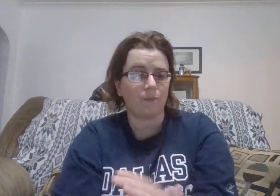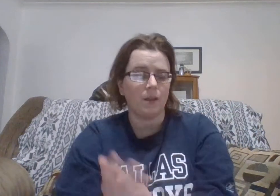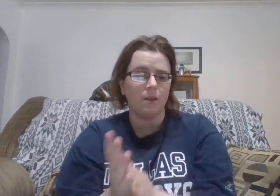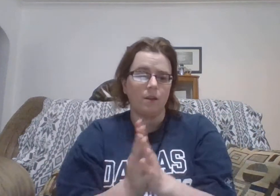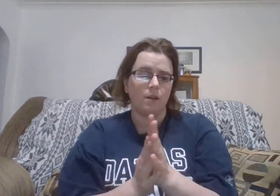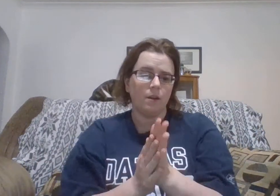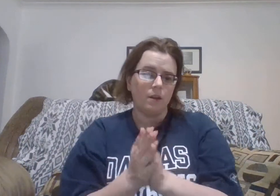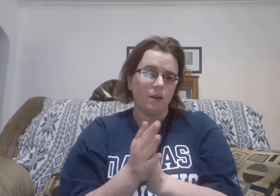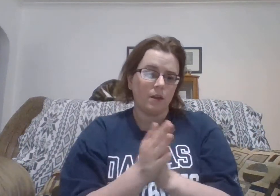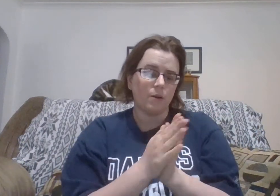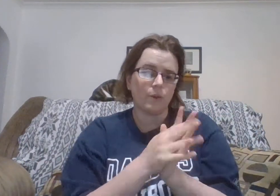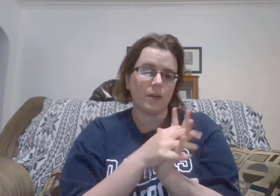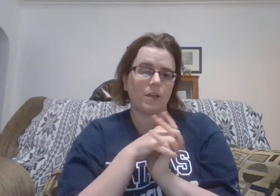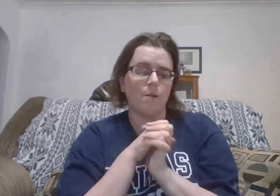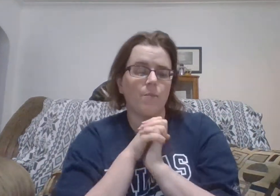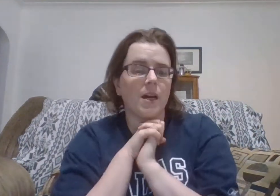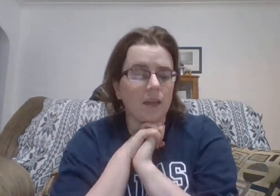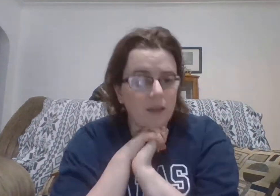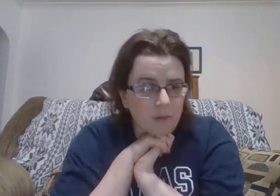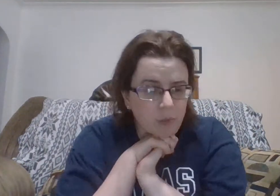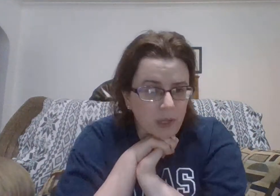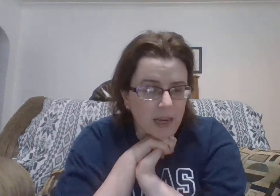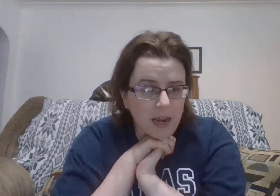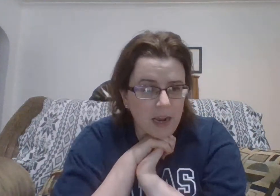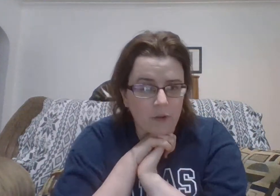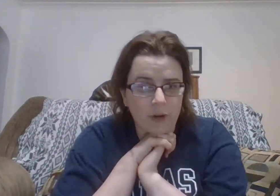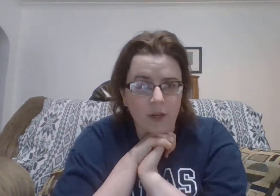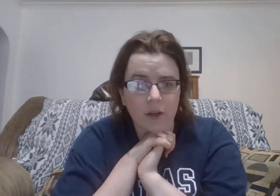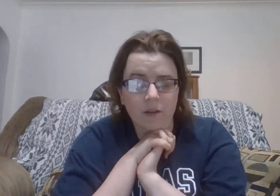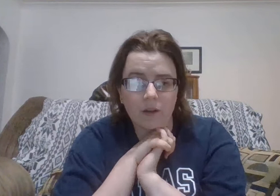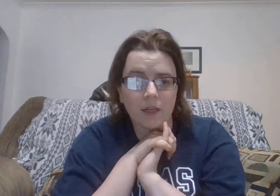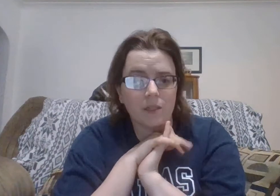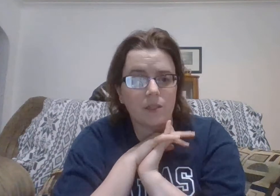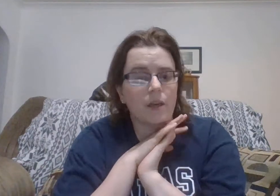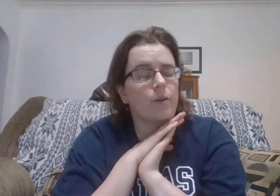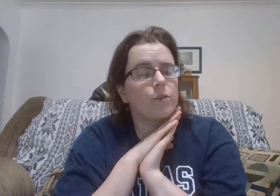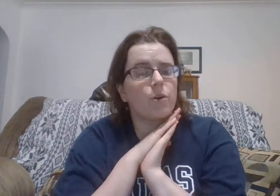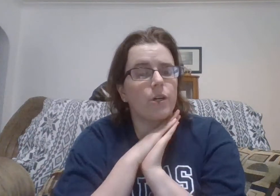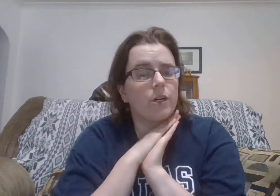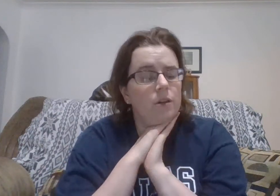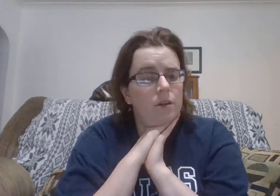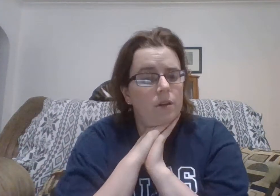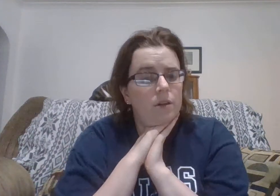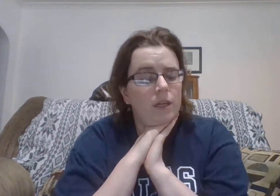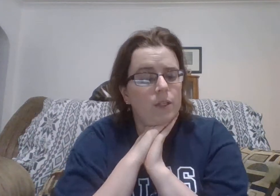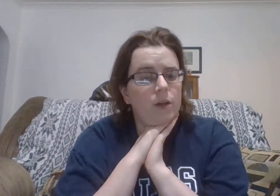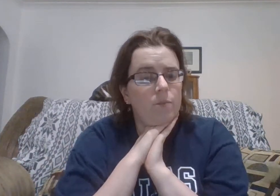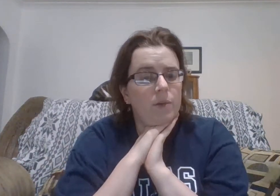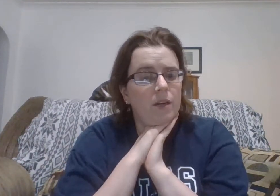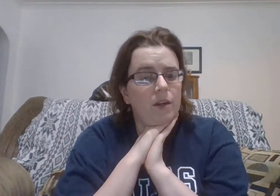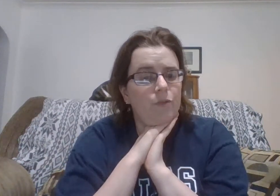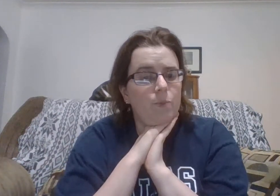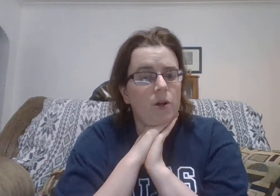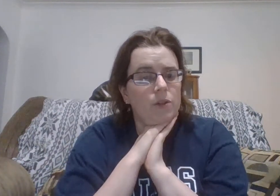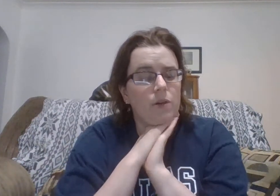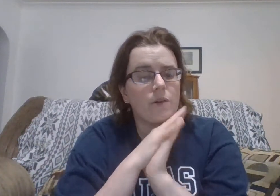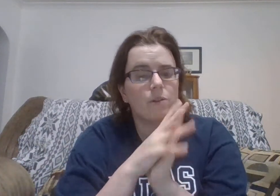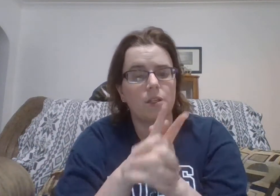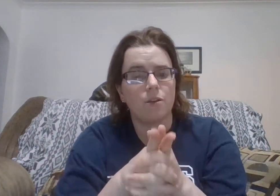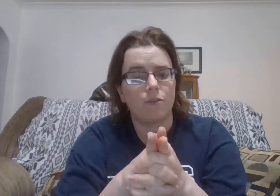and we got to come back and play angry against arizona next week on monday night football so i'll see you